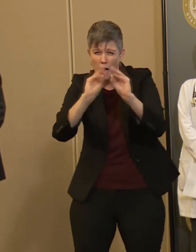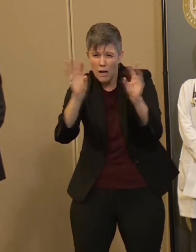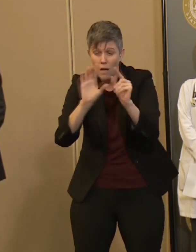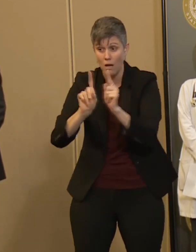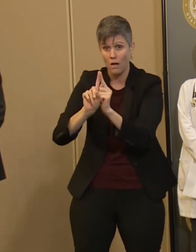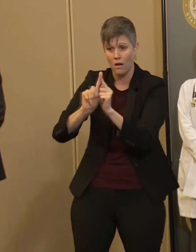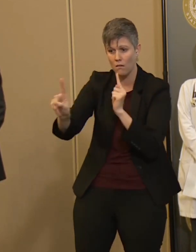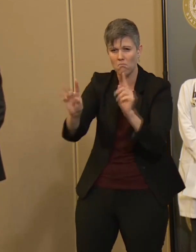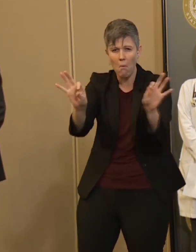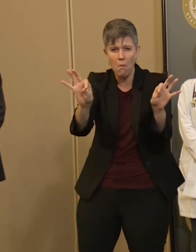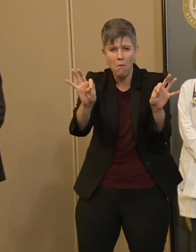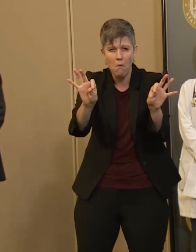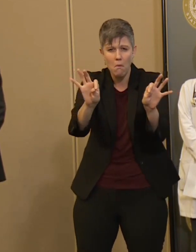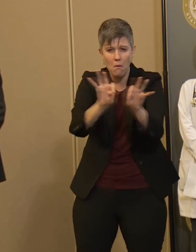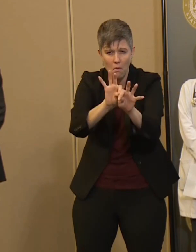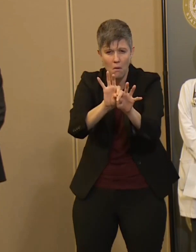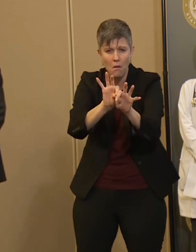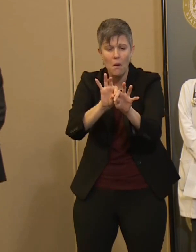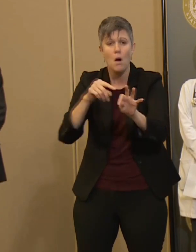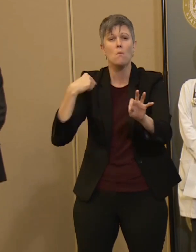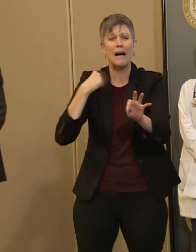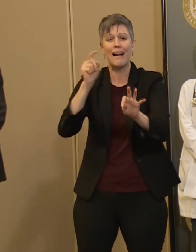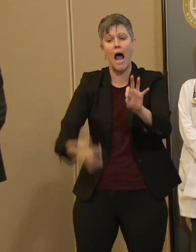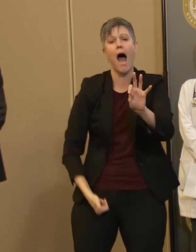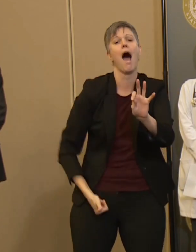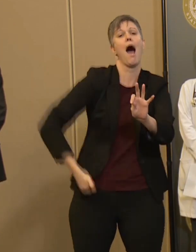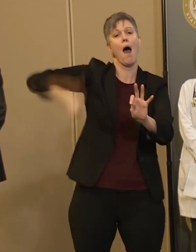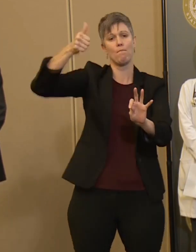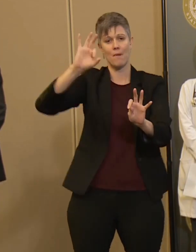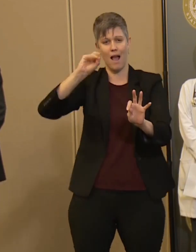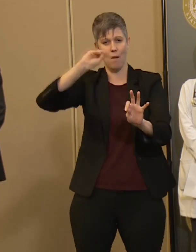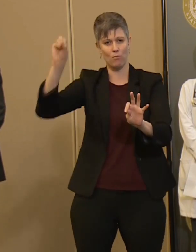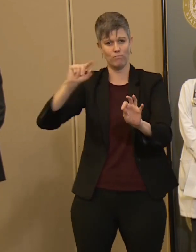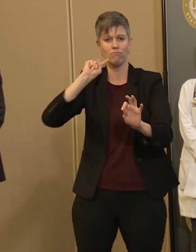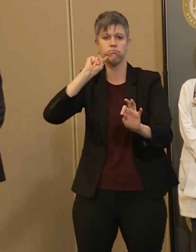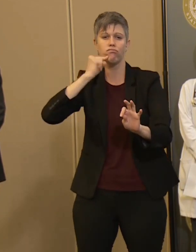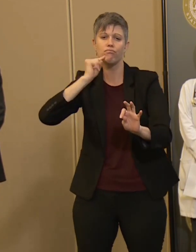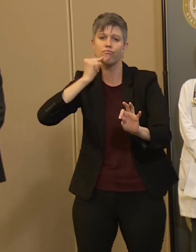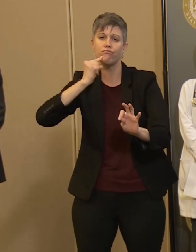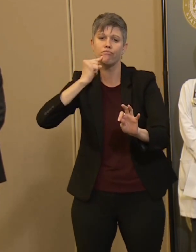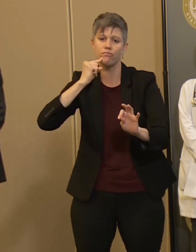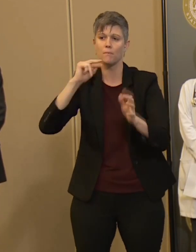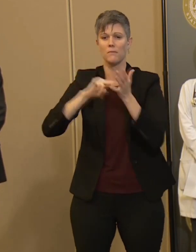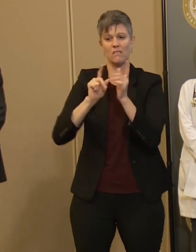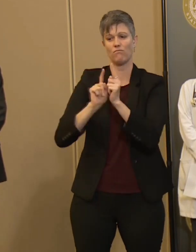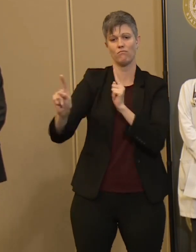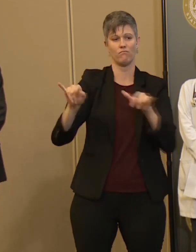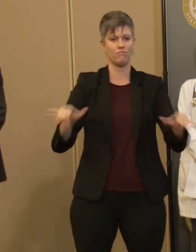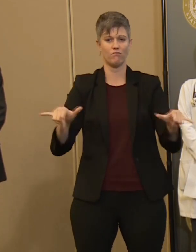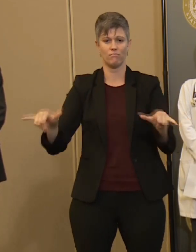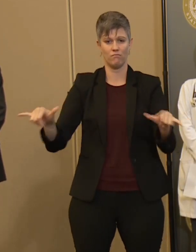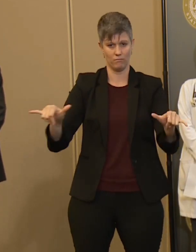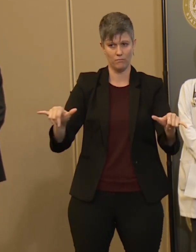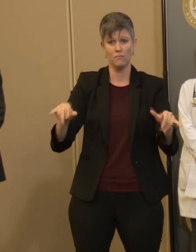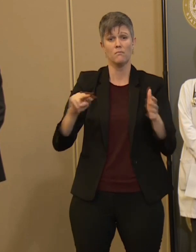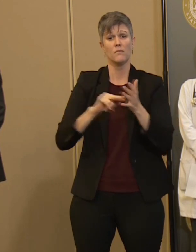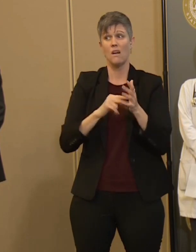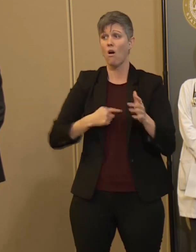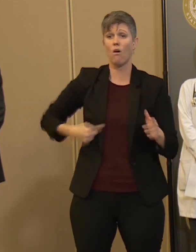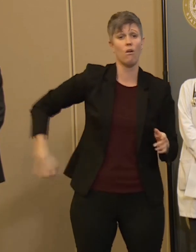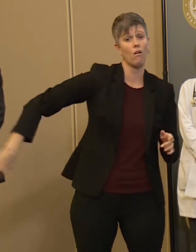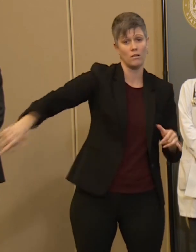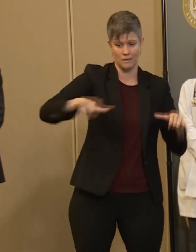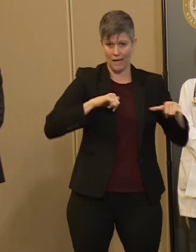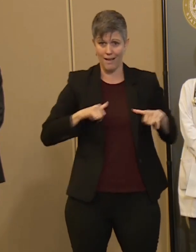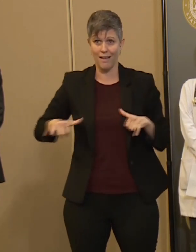We need to be at 90%. And that takes you. That takes all of you making individual decisions